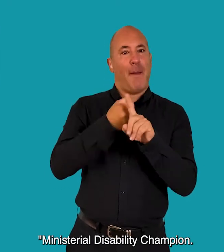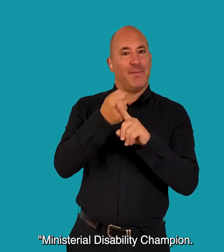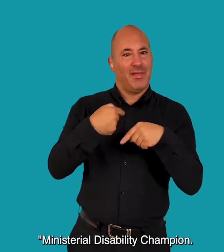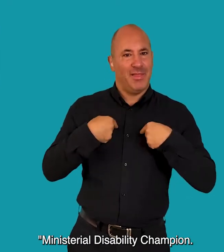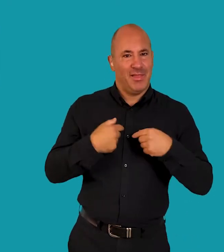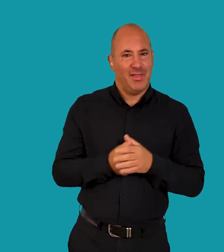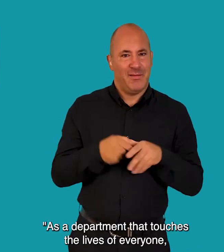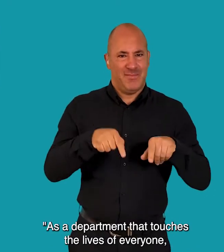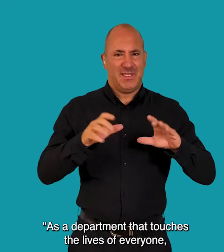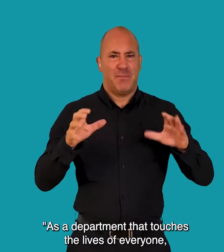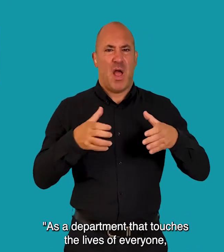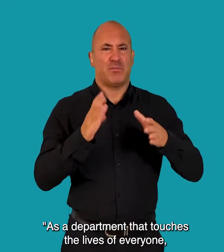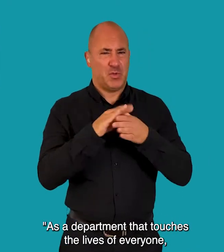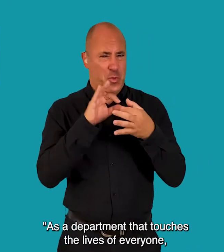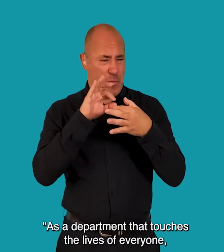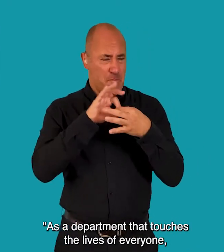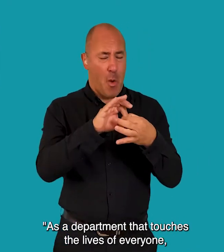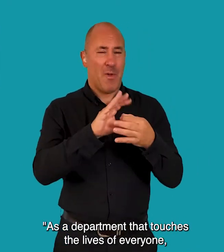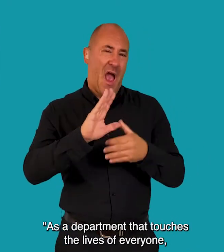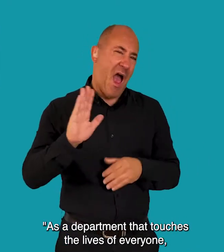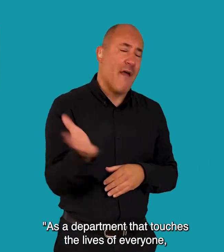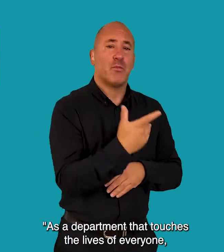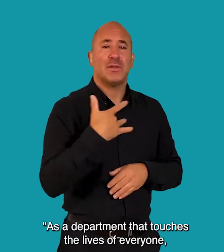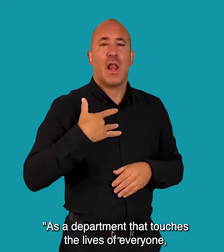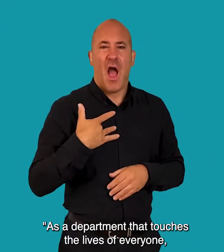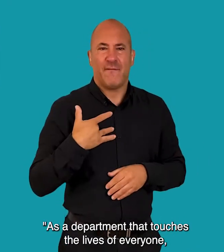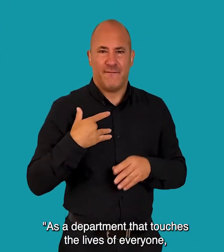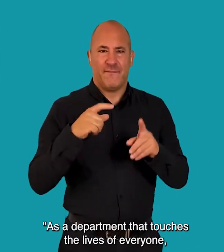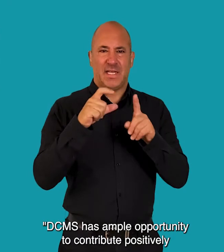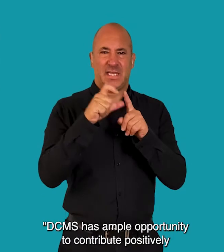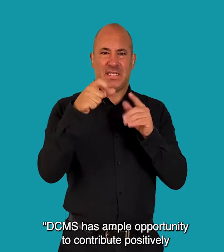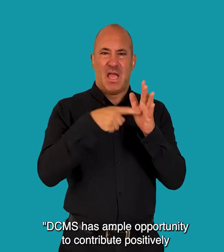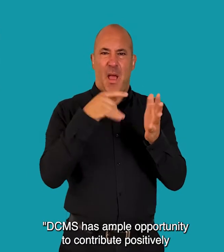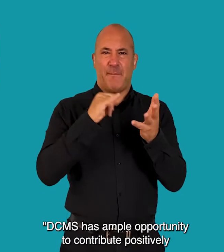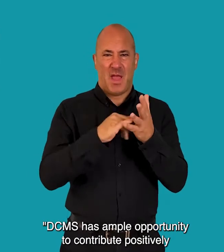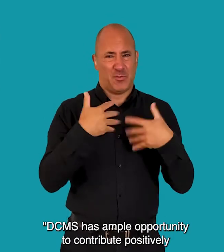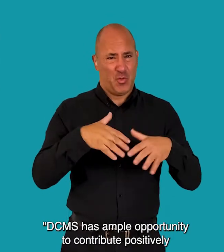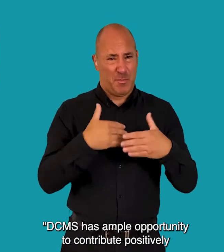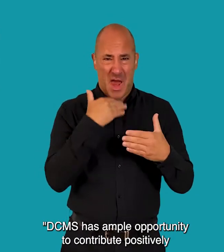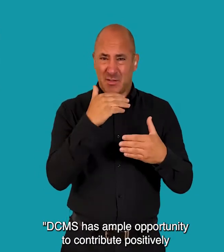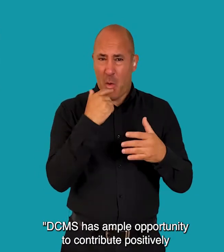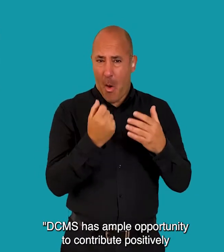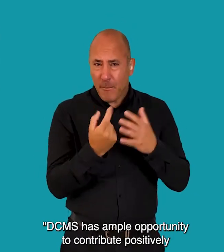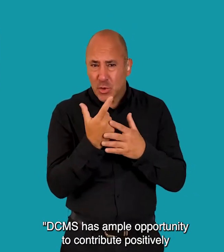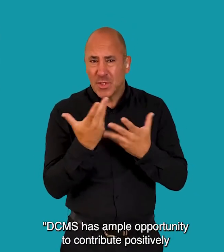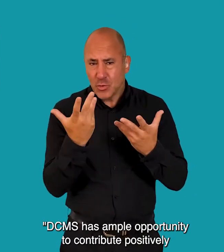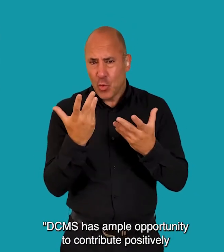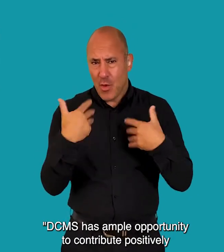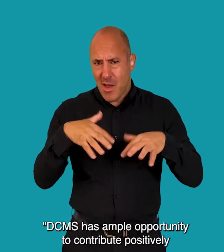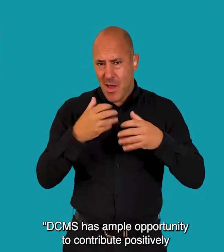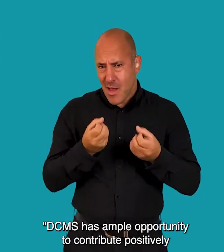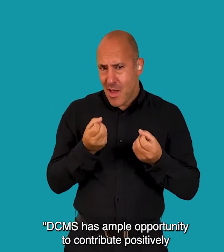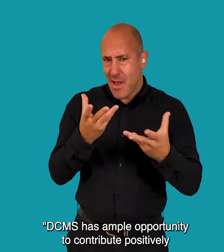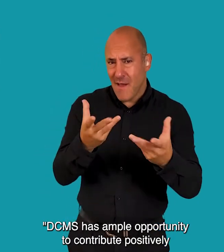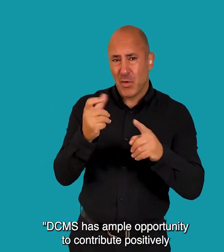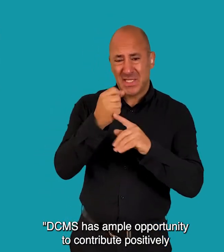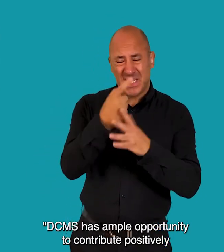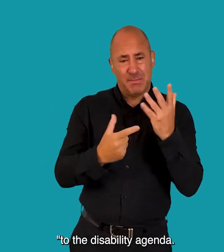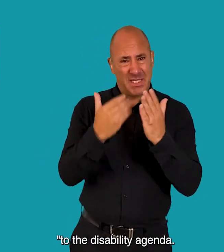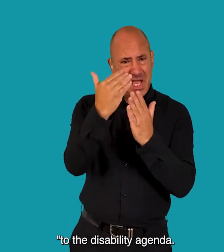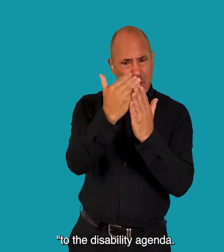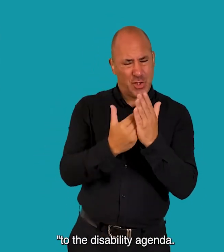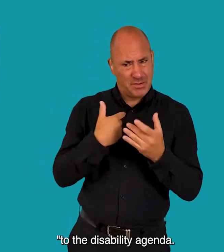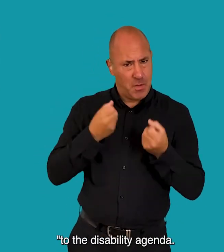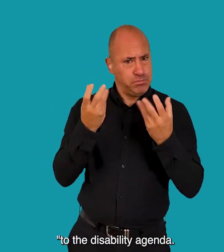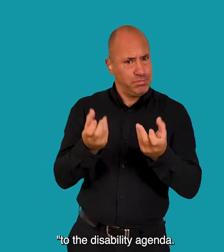Champion As a department that touches the lives of everyone DCMS has ample opportunity to contribute positively